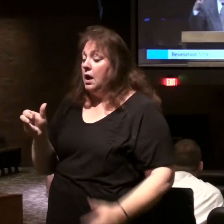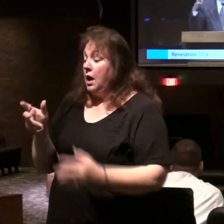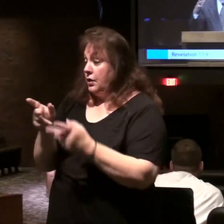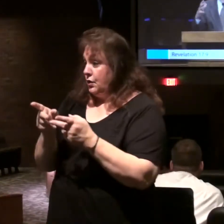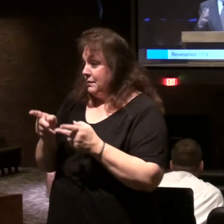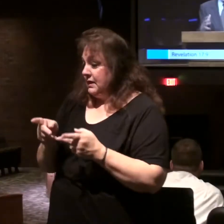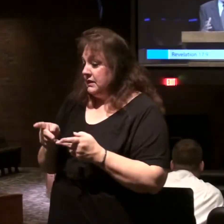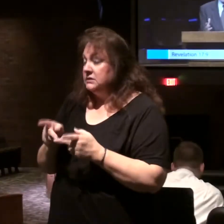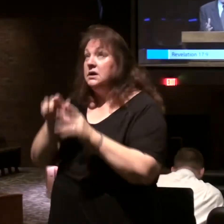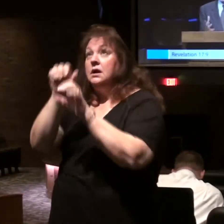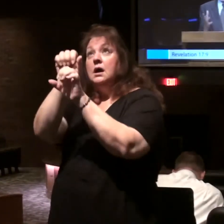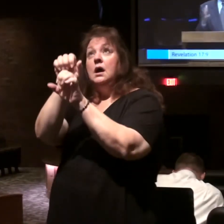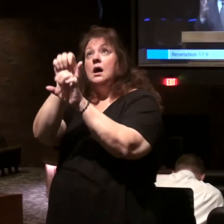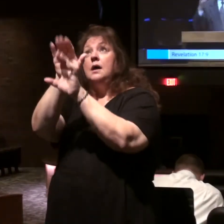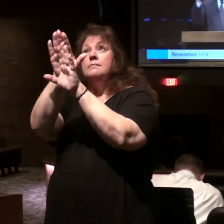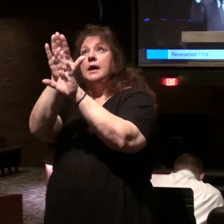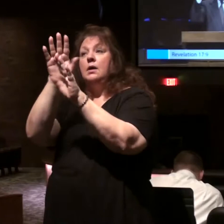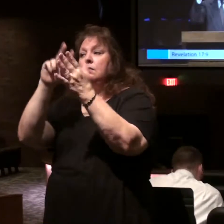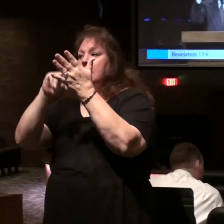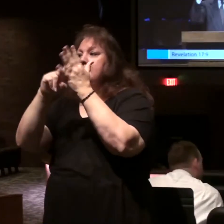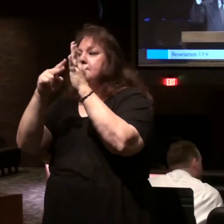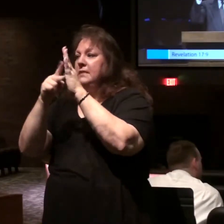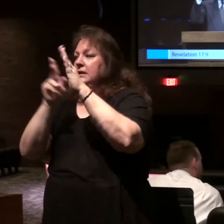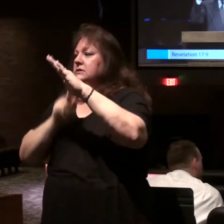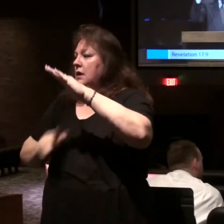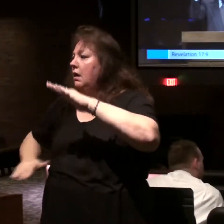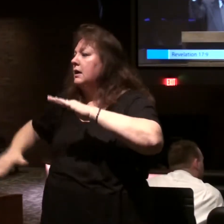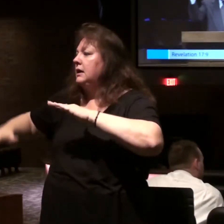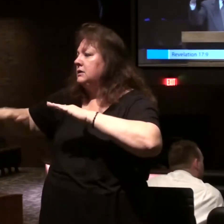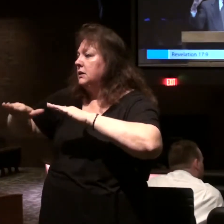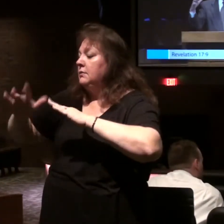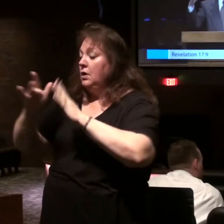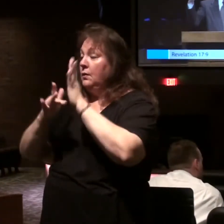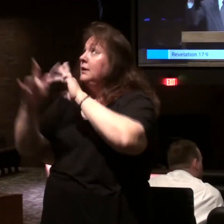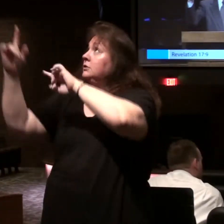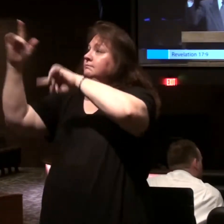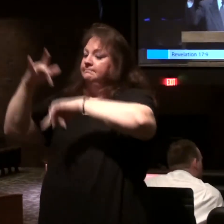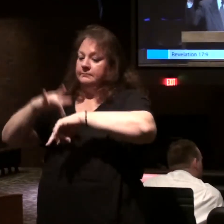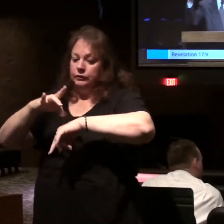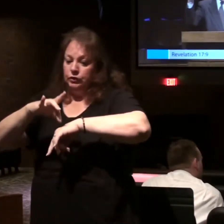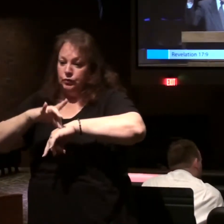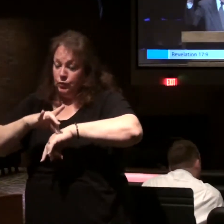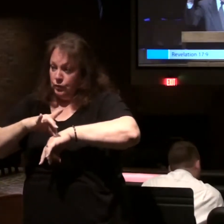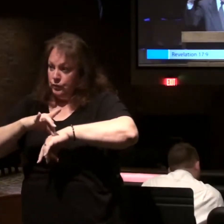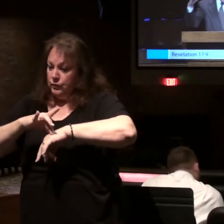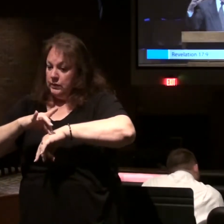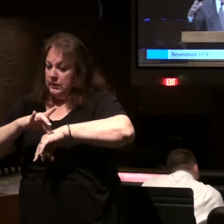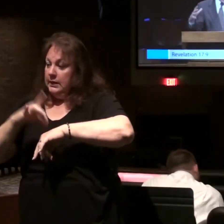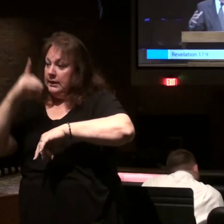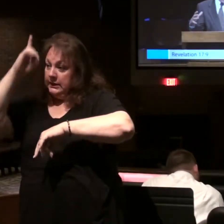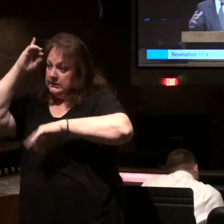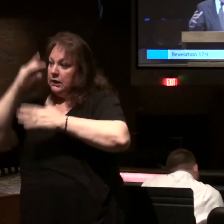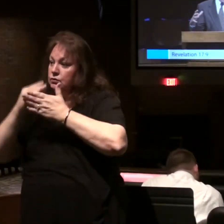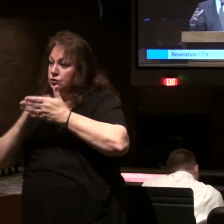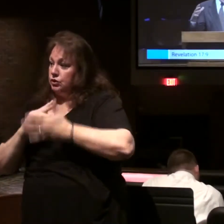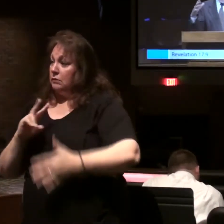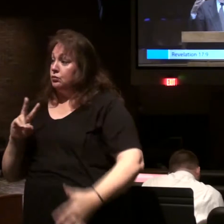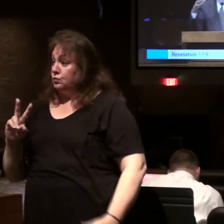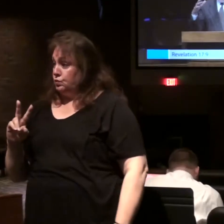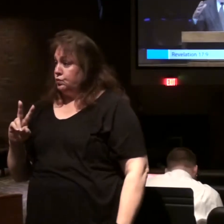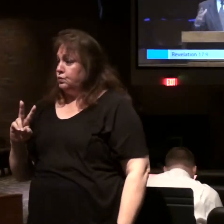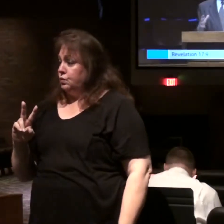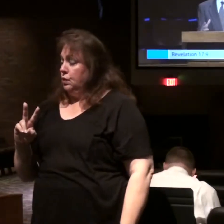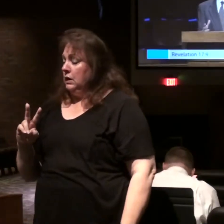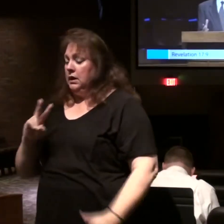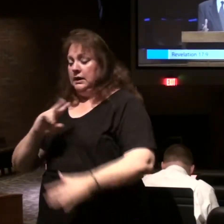a mountain symbolizes a kingdom when Christ comes to earth and Daniel chapter two and that prophecy